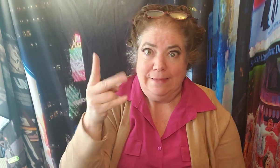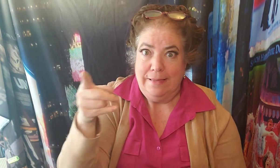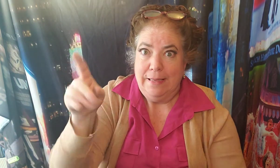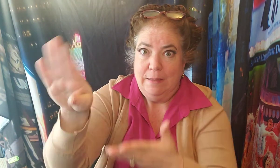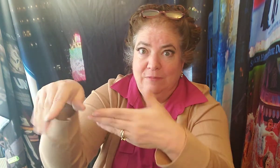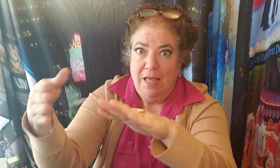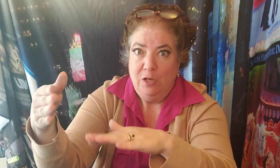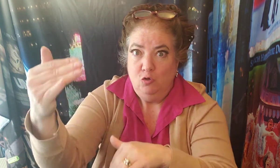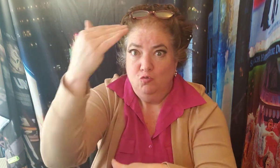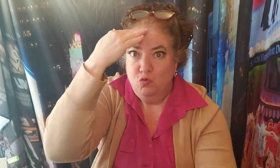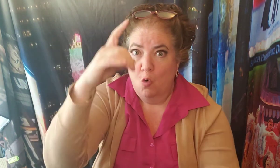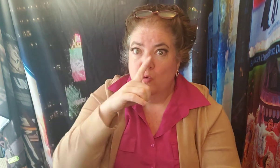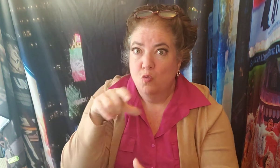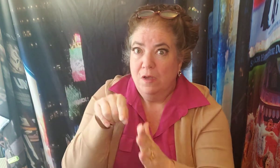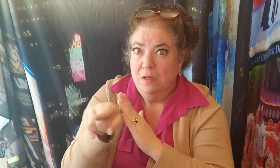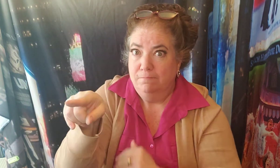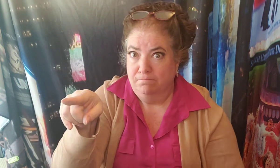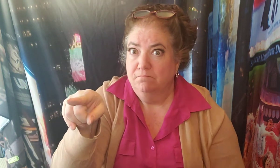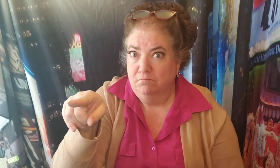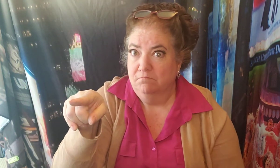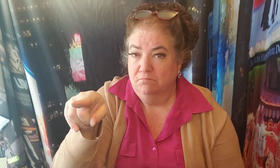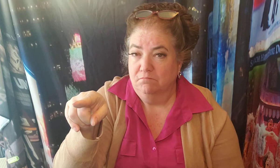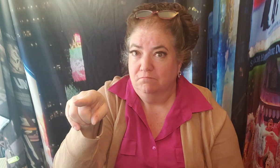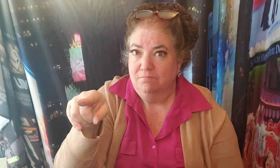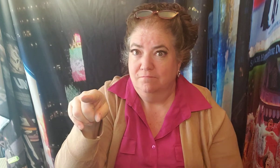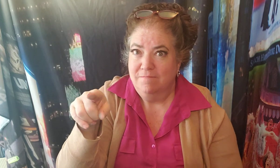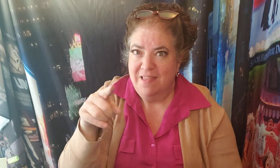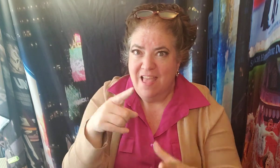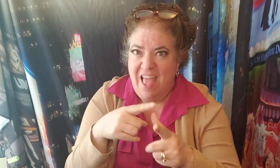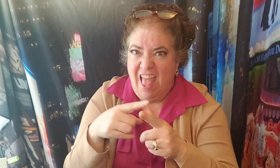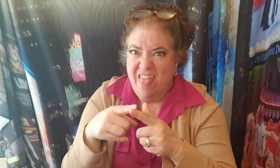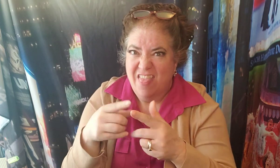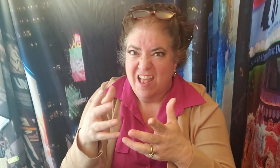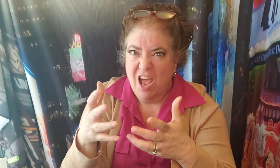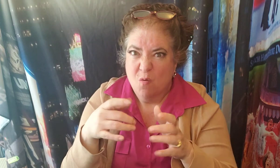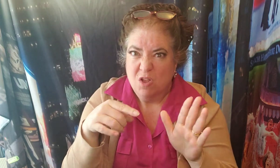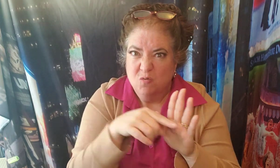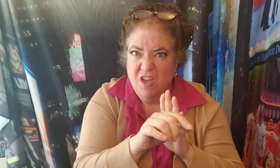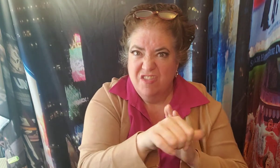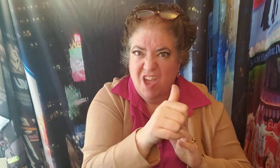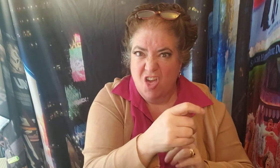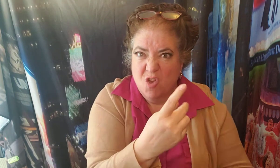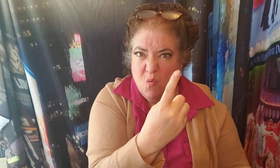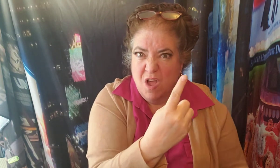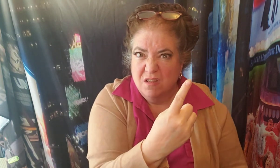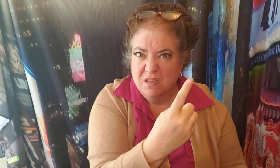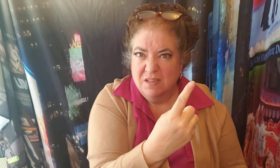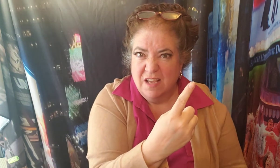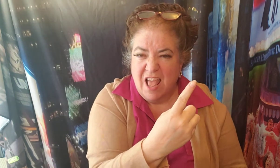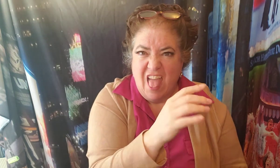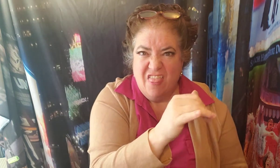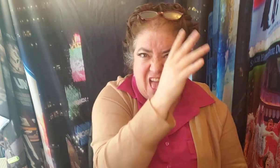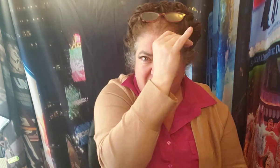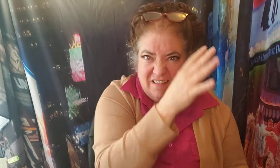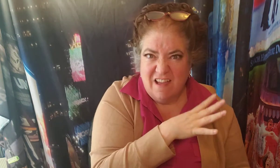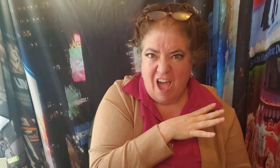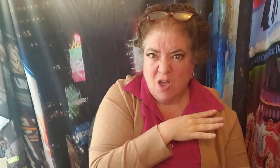dead And then I'll get that other pup The guy who wakes the bugler up And